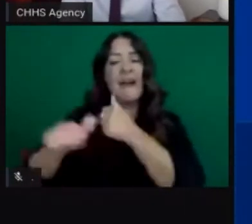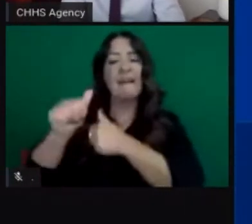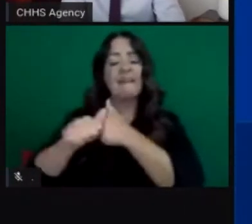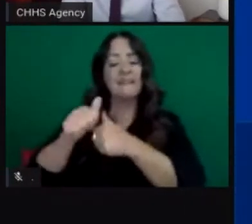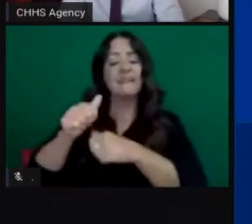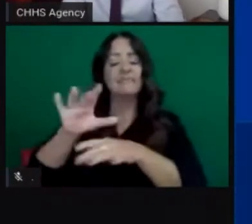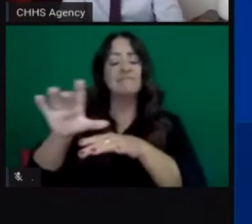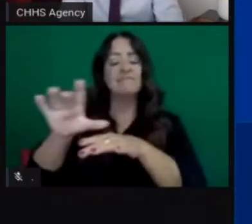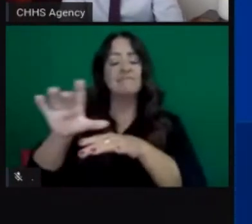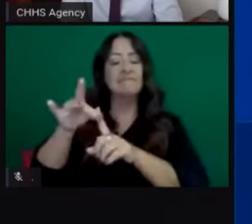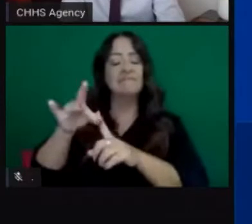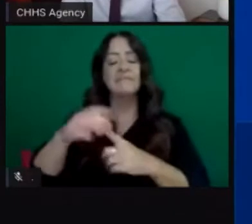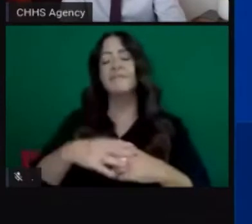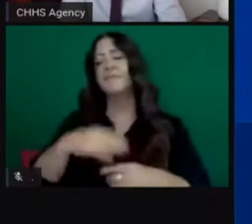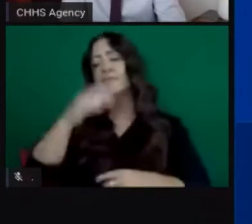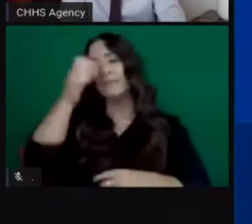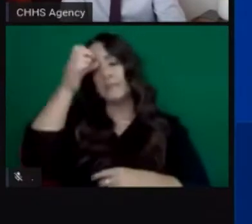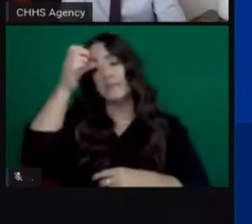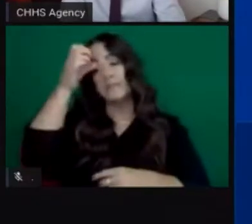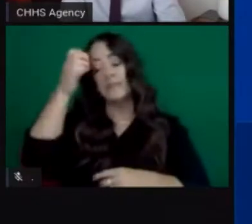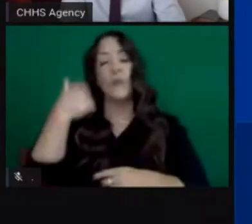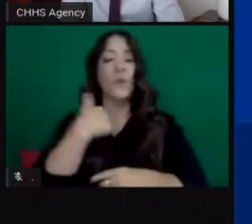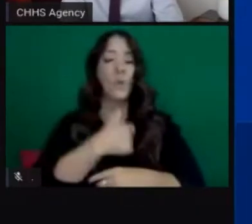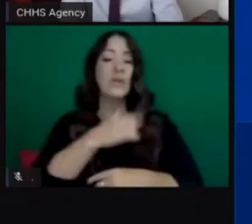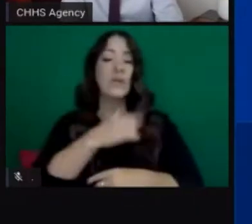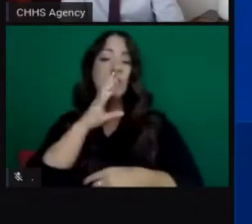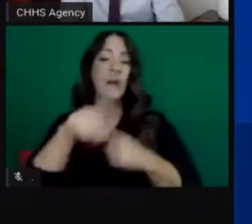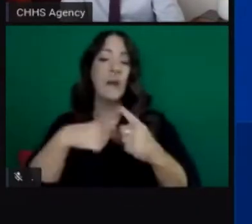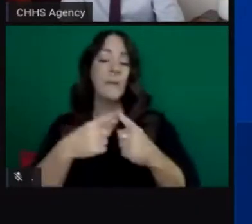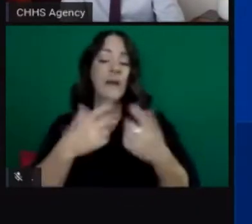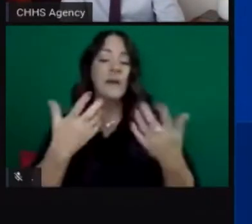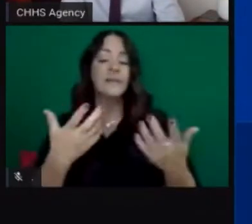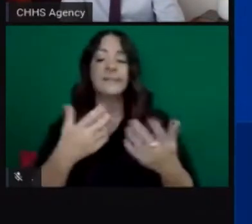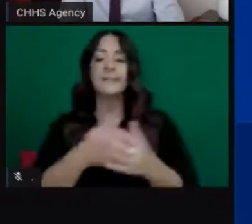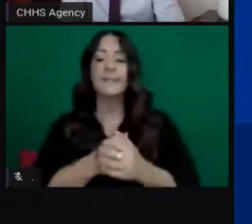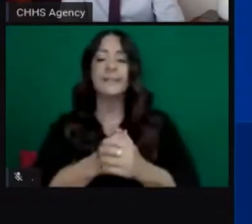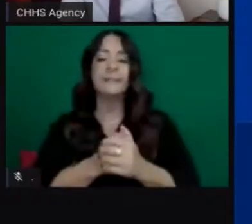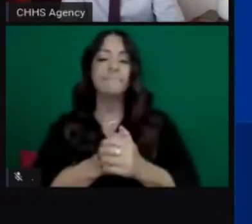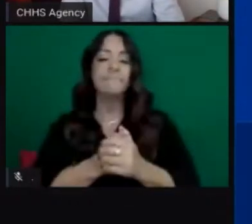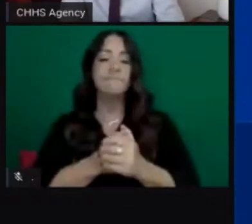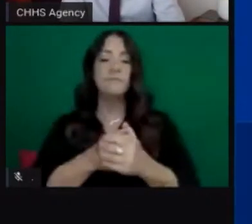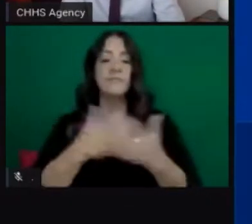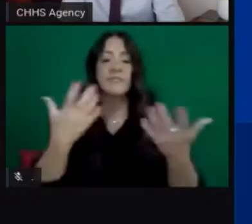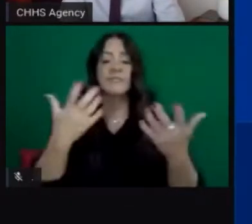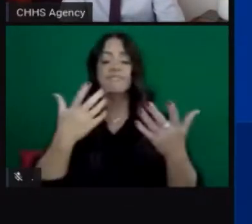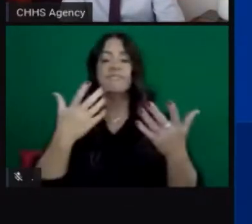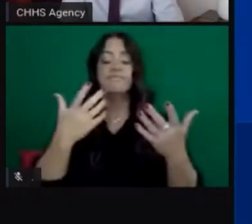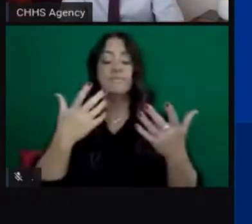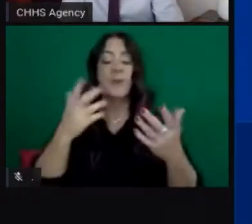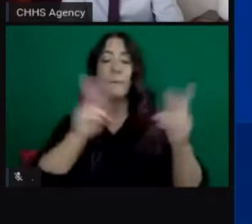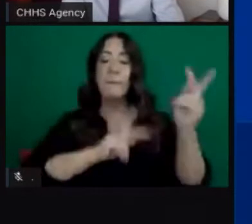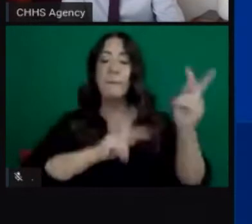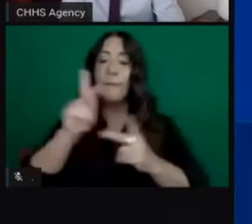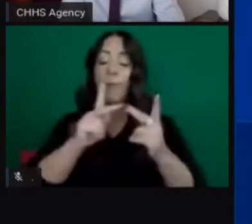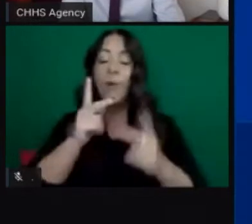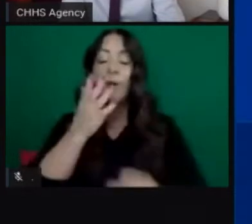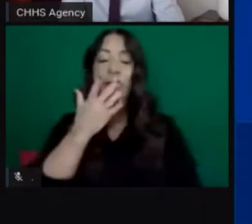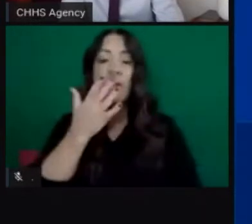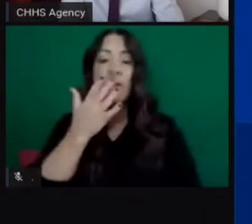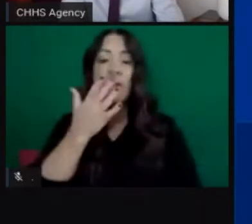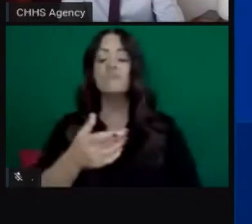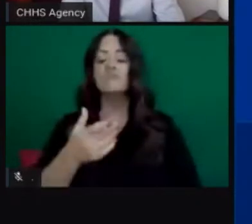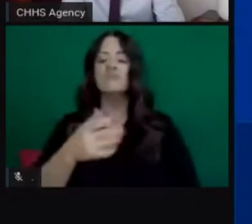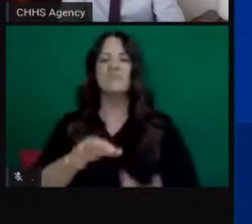well we've talked about the impact on communities of color and particularly Latinos